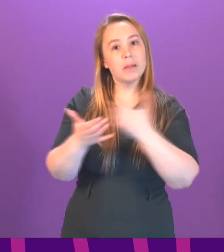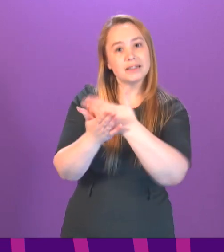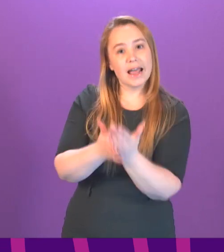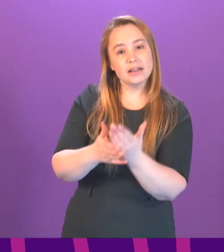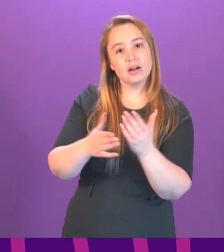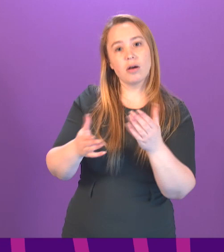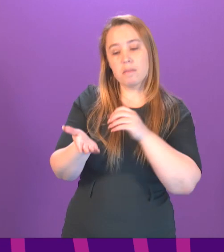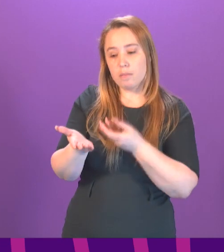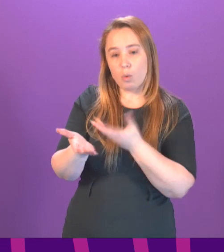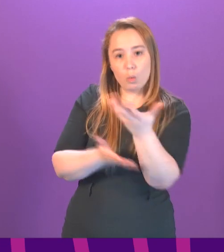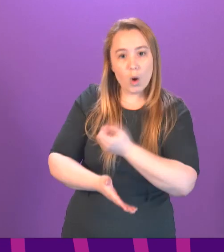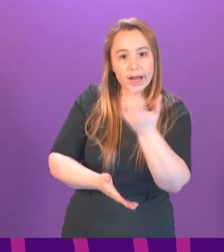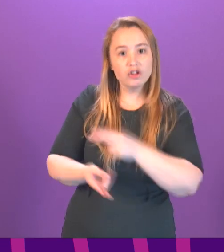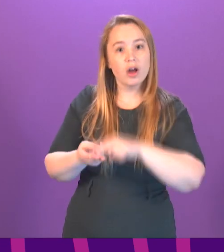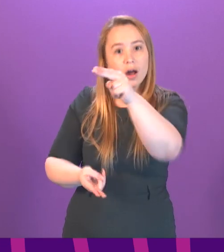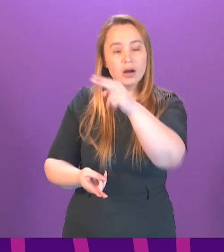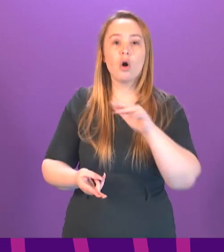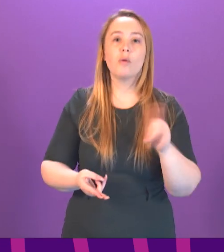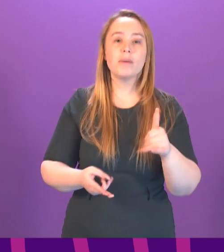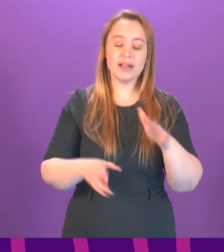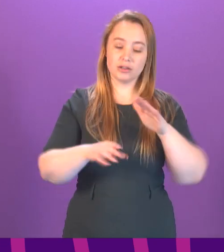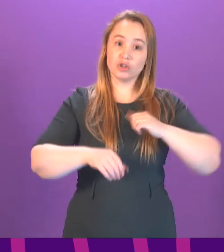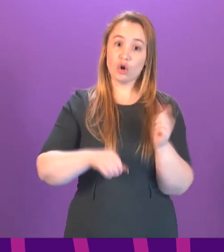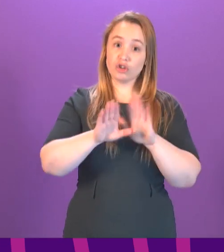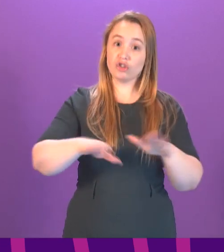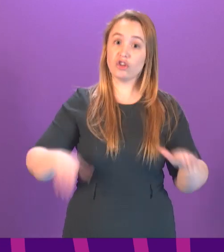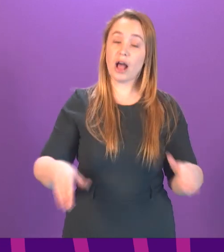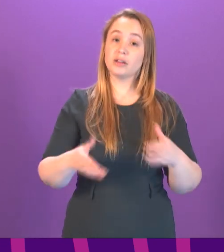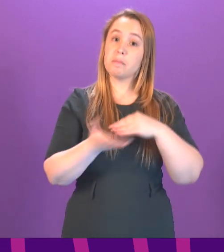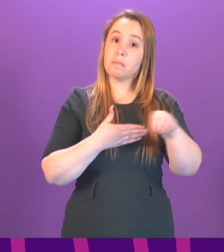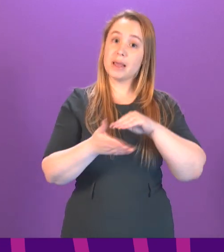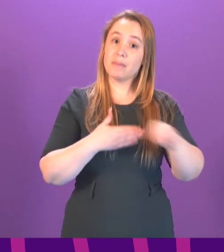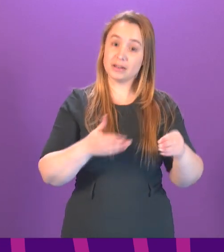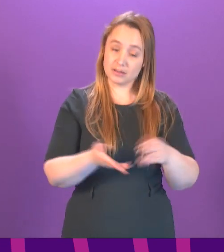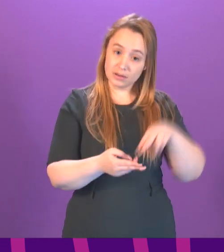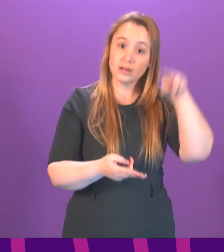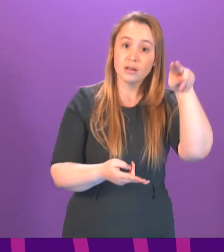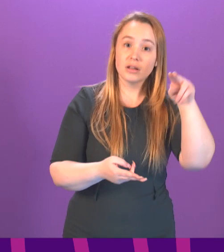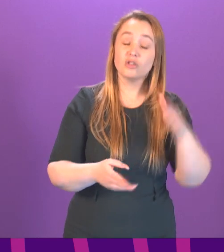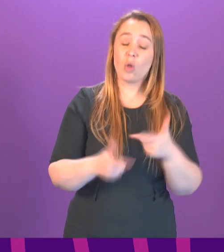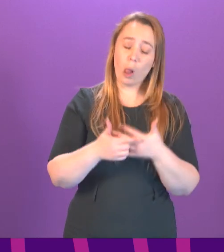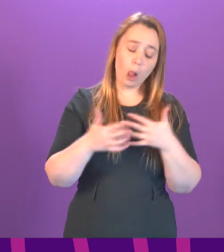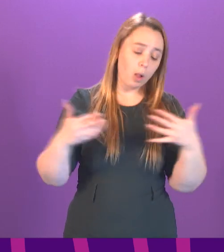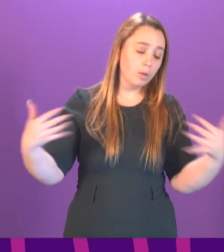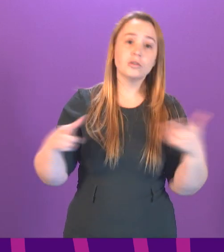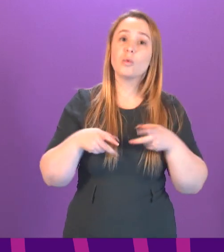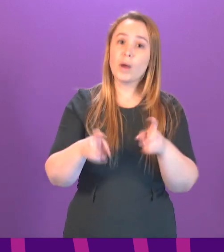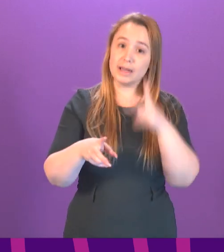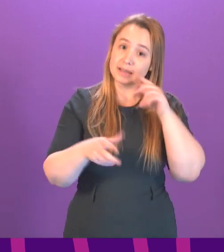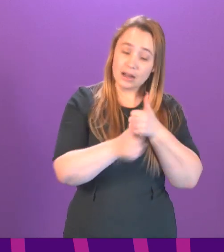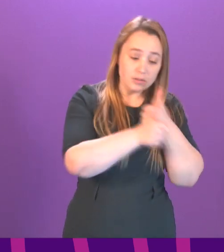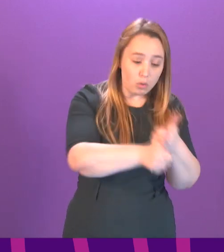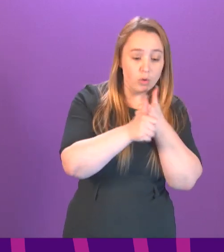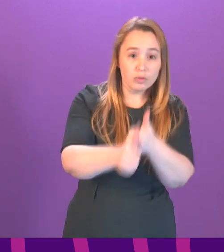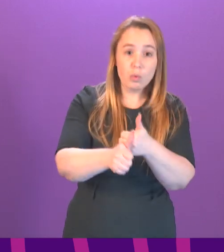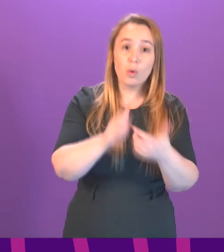providing an uplift on the Scottish child payment, there are many actions that need to be taken to support the household incomes of those most